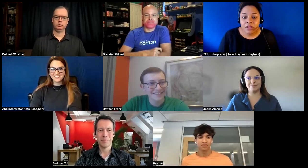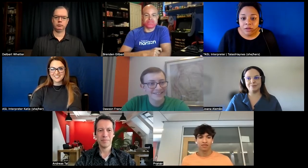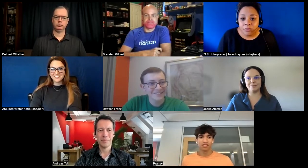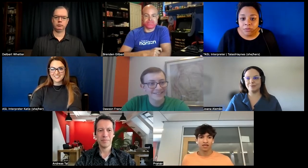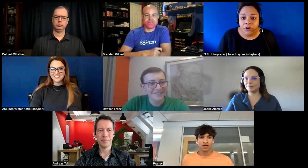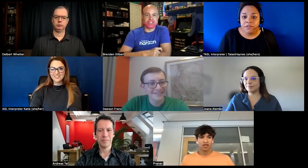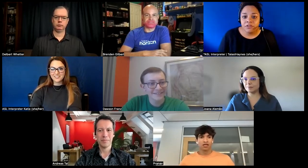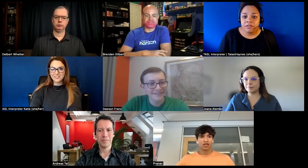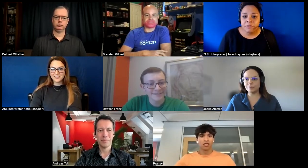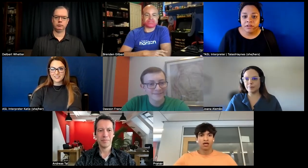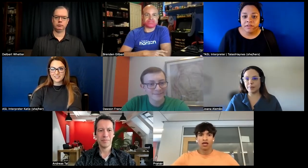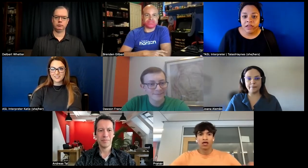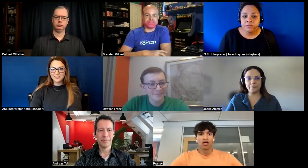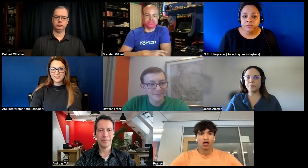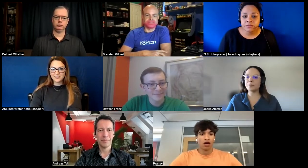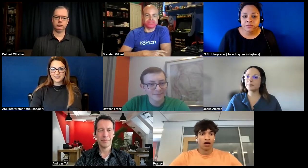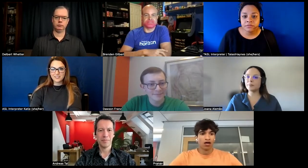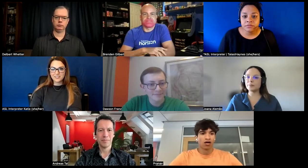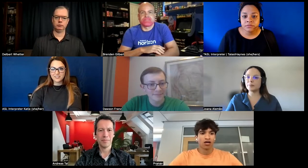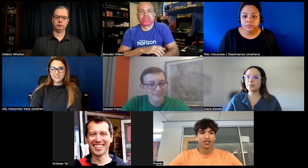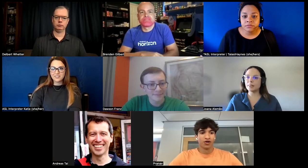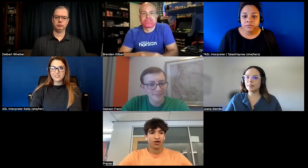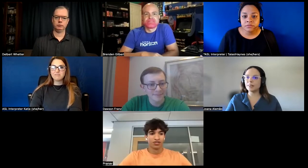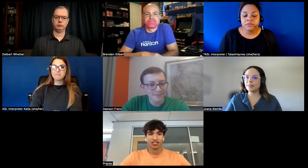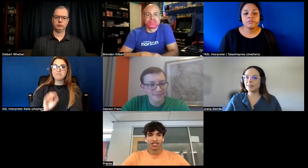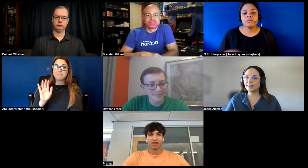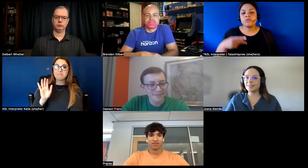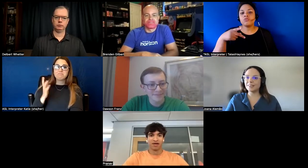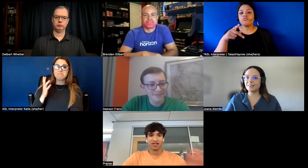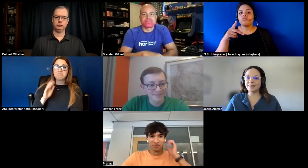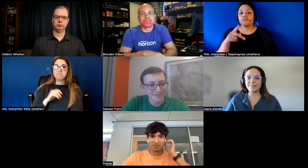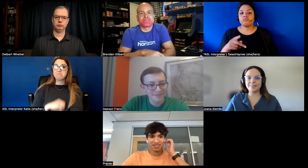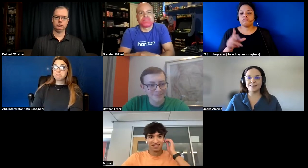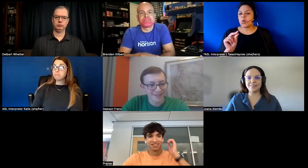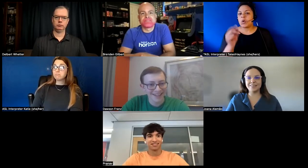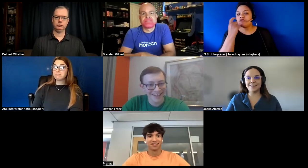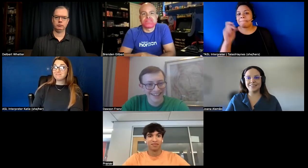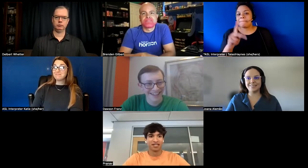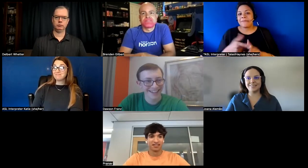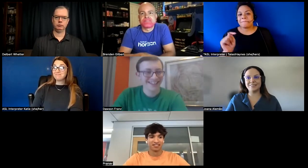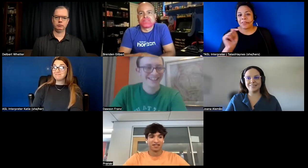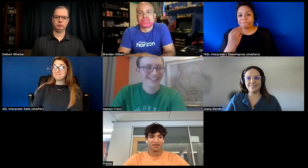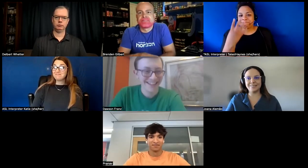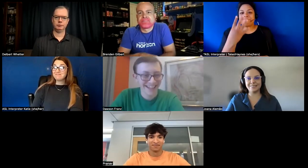uh pranav did you have something to say uh no i'm sorry i just came back from the bathroom i'm hearing how to listen though